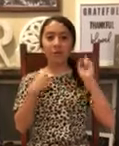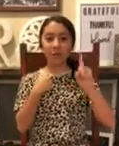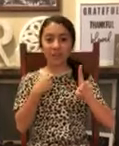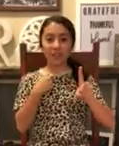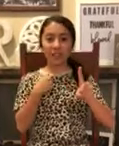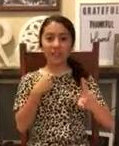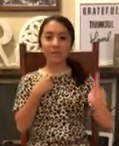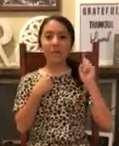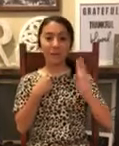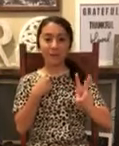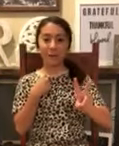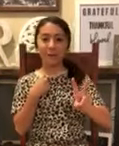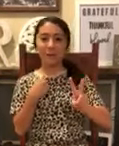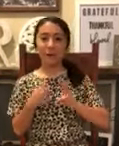132, 144.